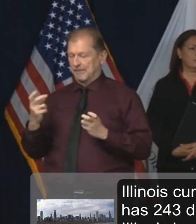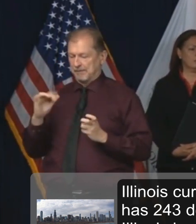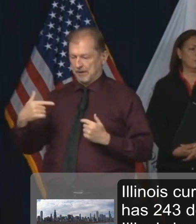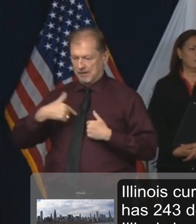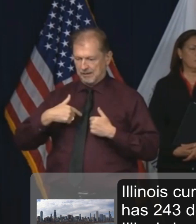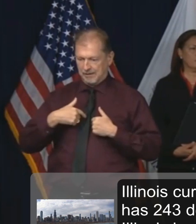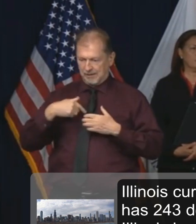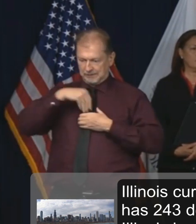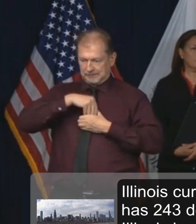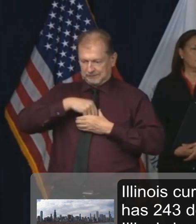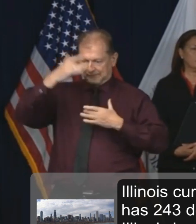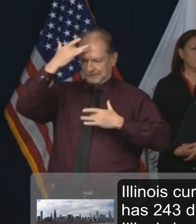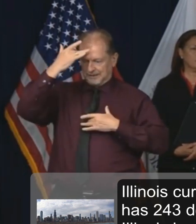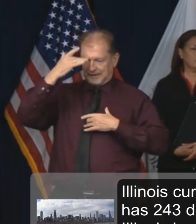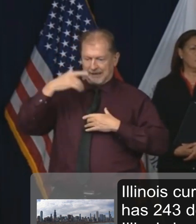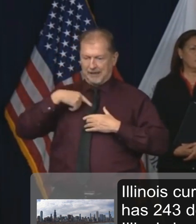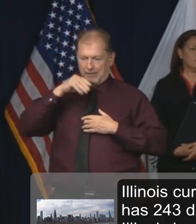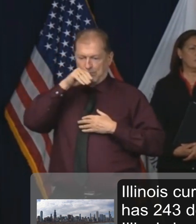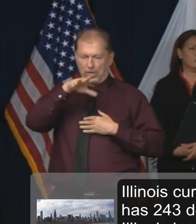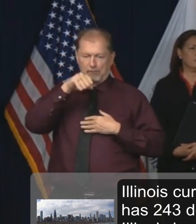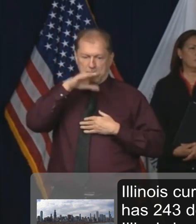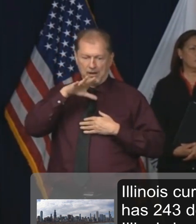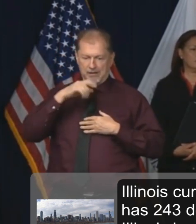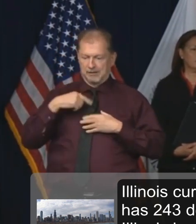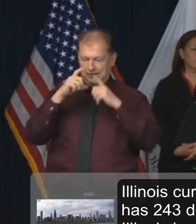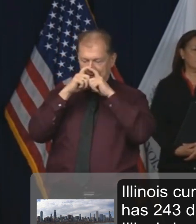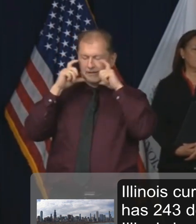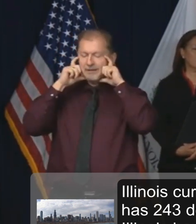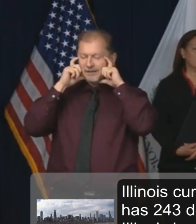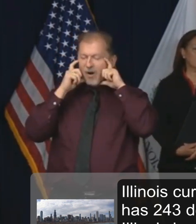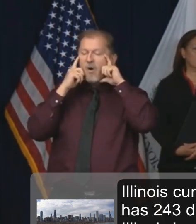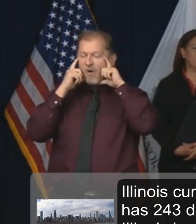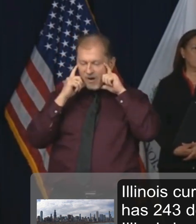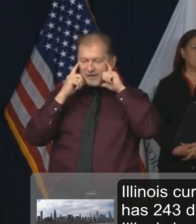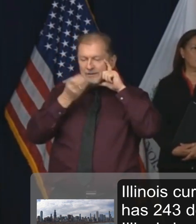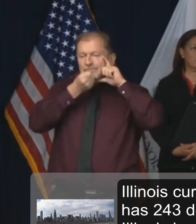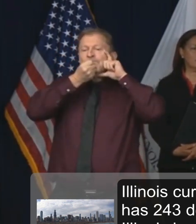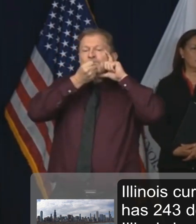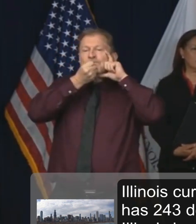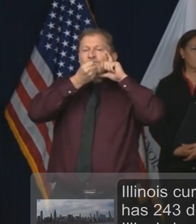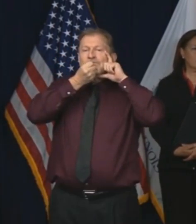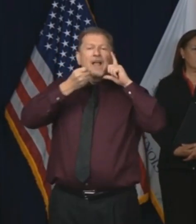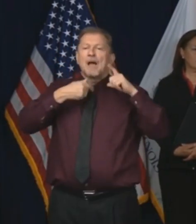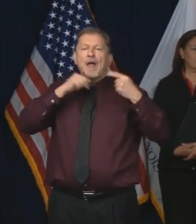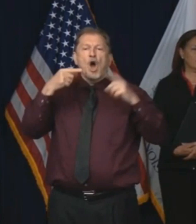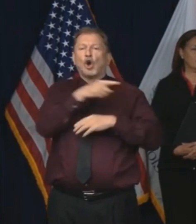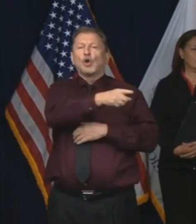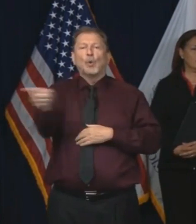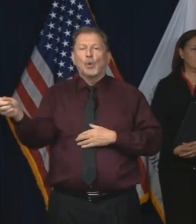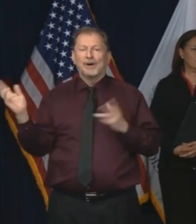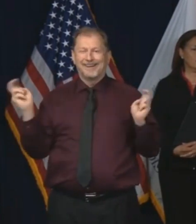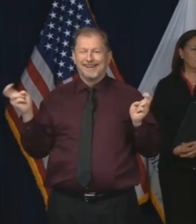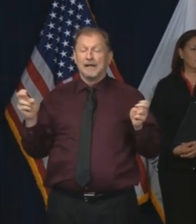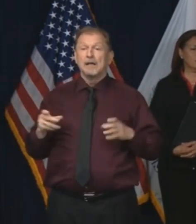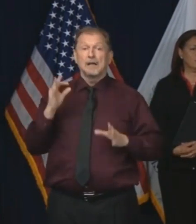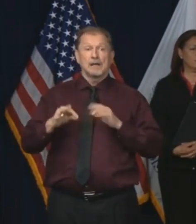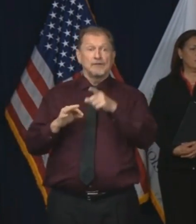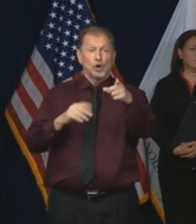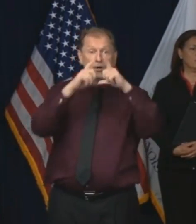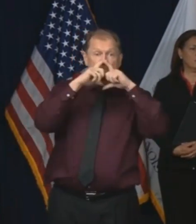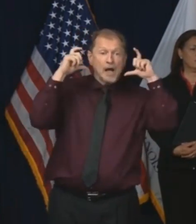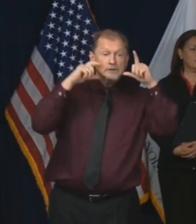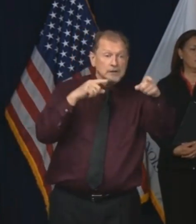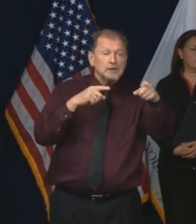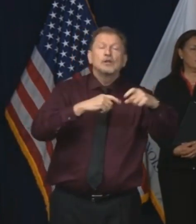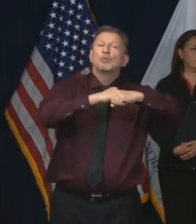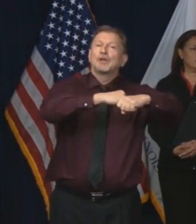protecting yourself. In fact, more so. You're protecting other people from your droplets, and they're protecting you from their droplets by wearing a mask. So